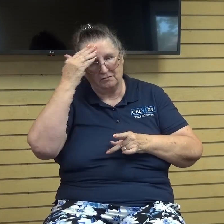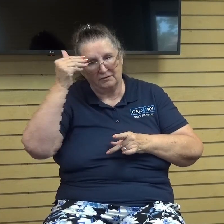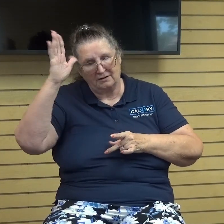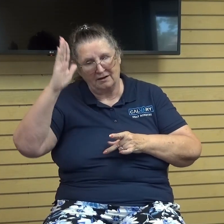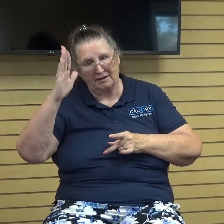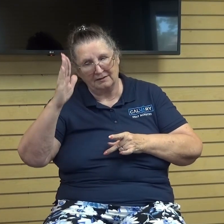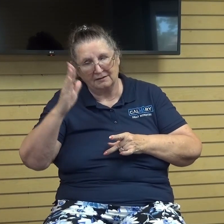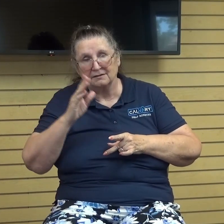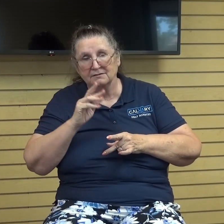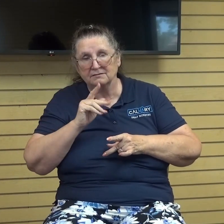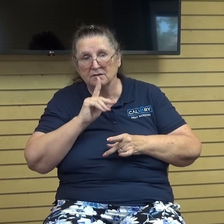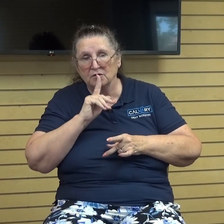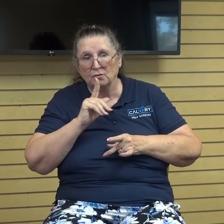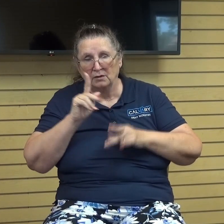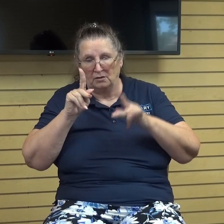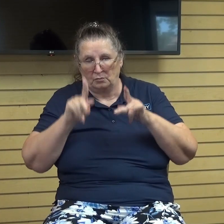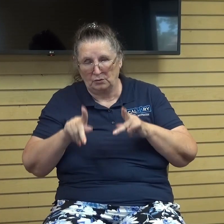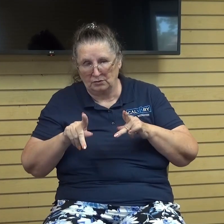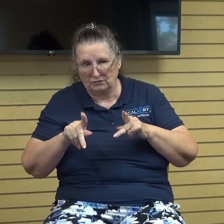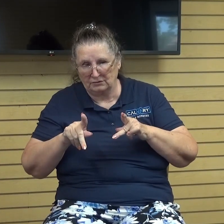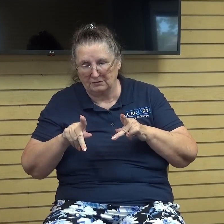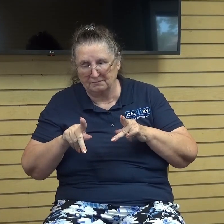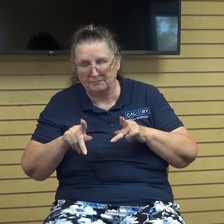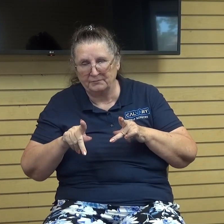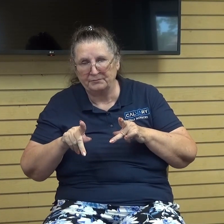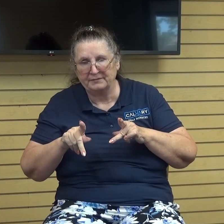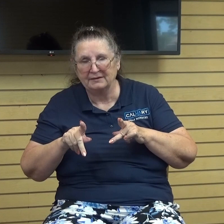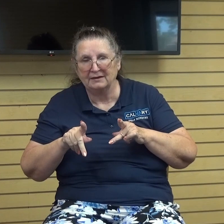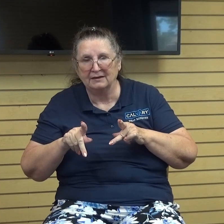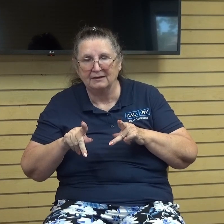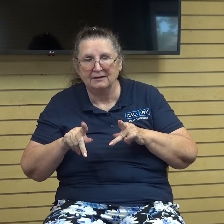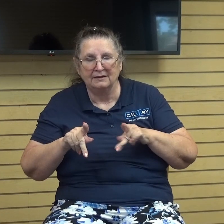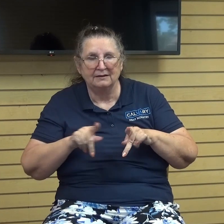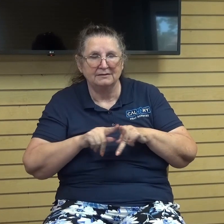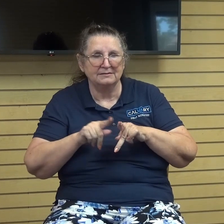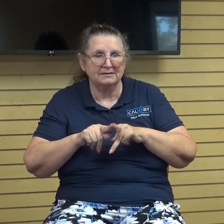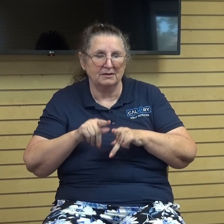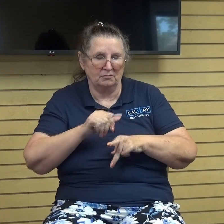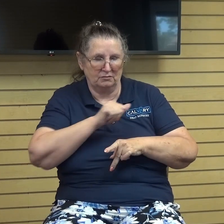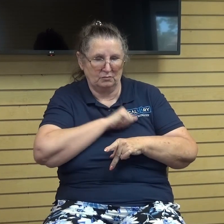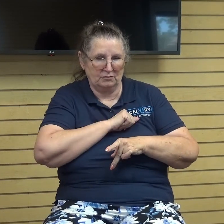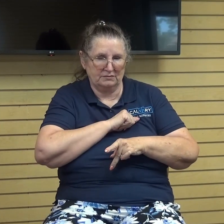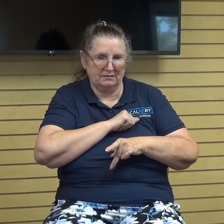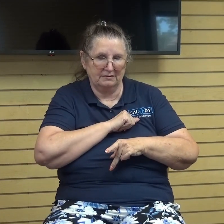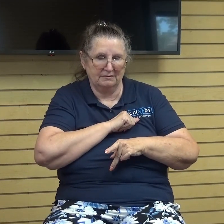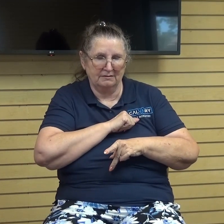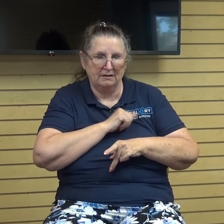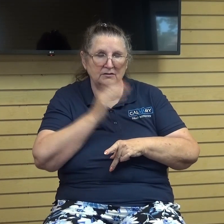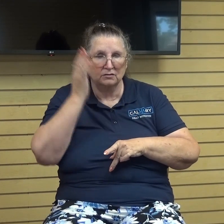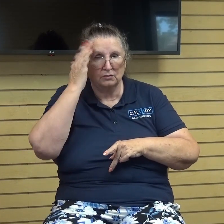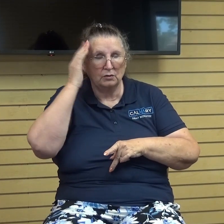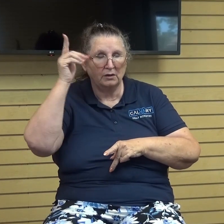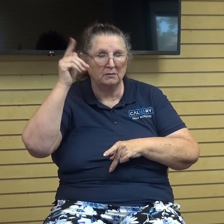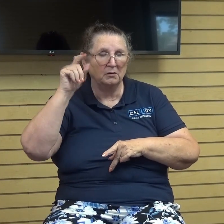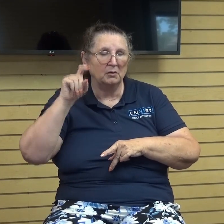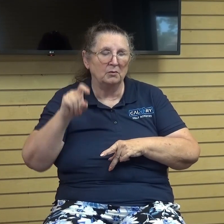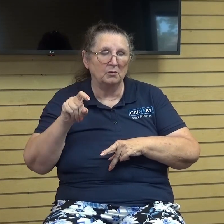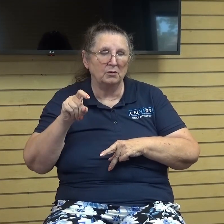he is a person as with any personality in order to get to know him we must explore